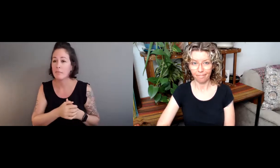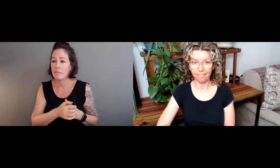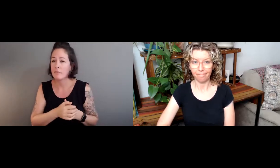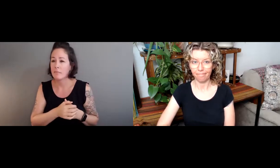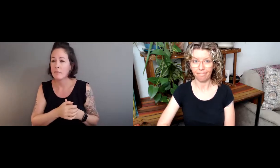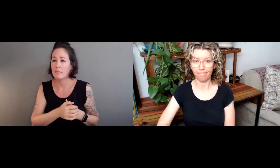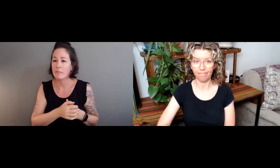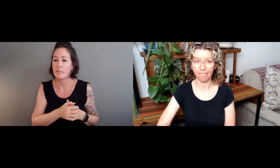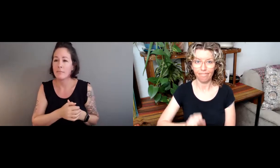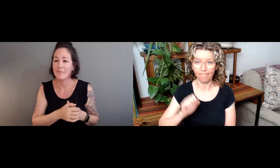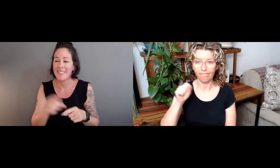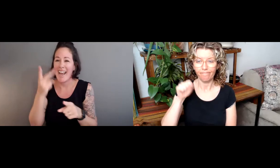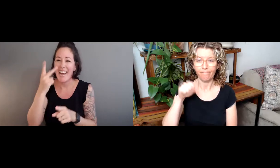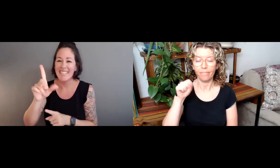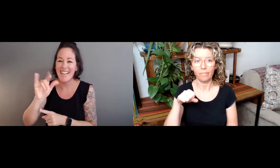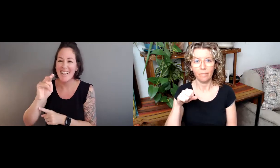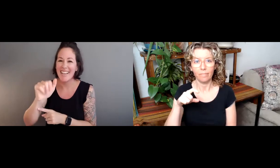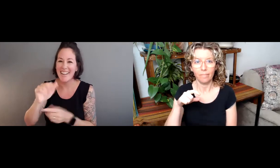And make sure that